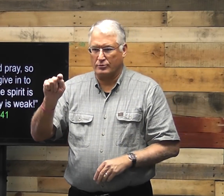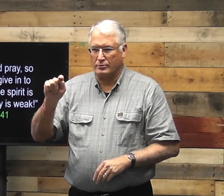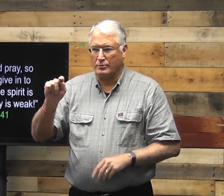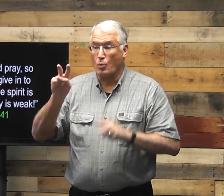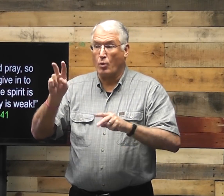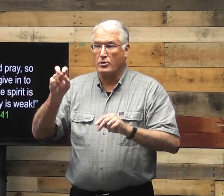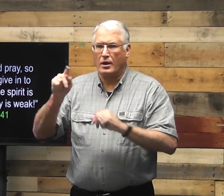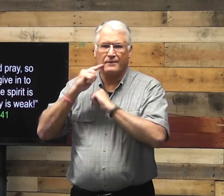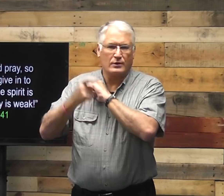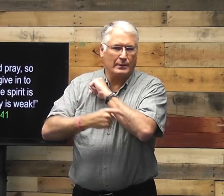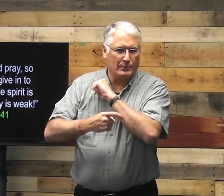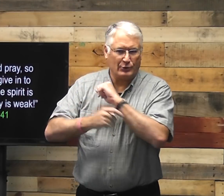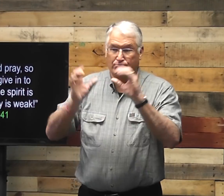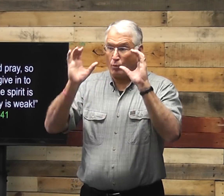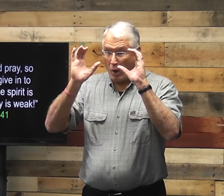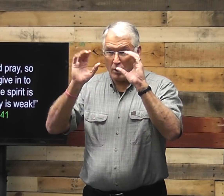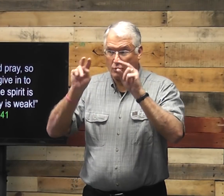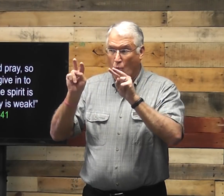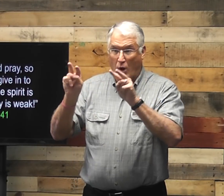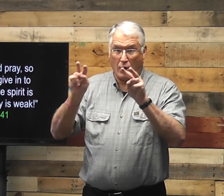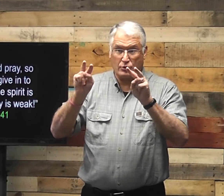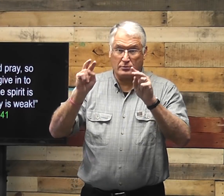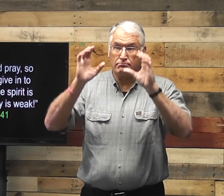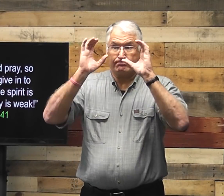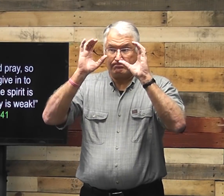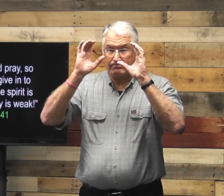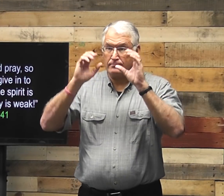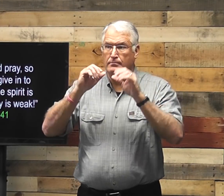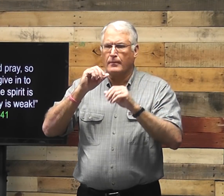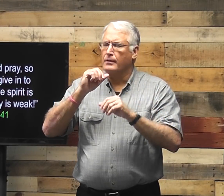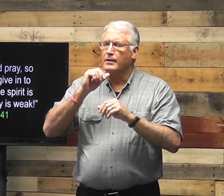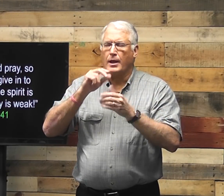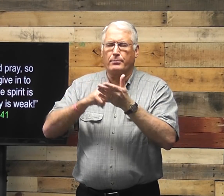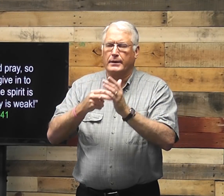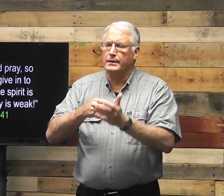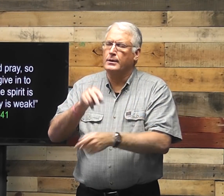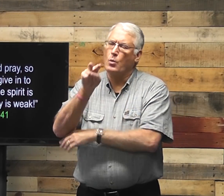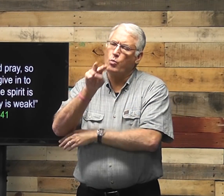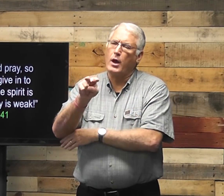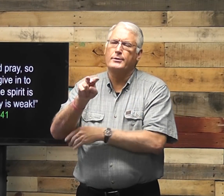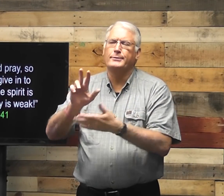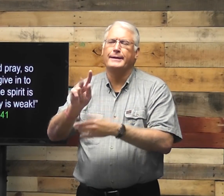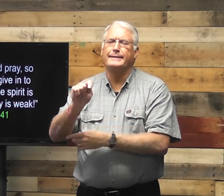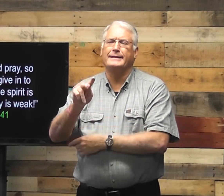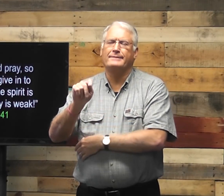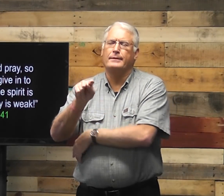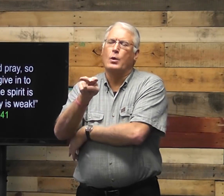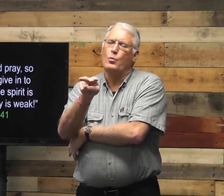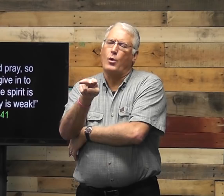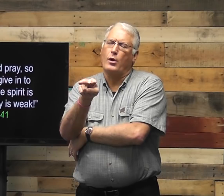It means to be alert. Be alert for temptation. Keep watch. It doesn't mean to watch TV.